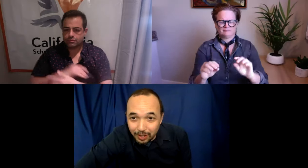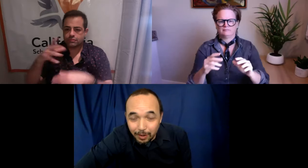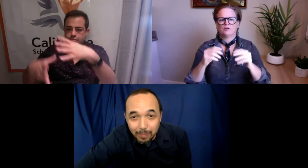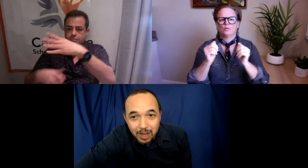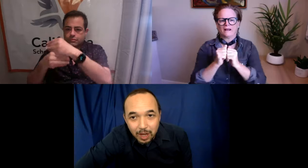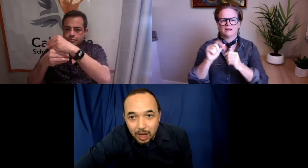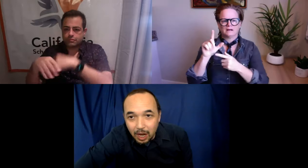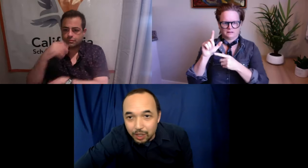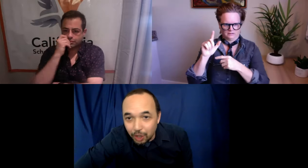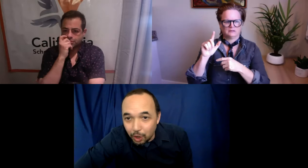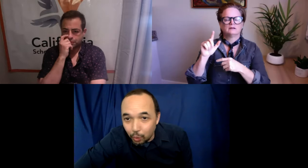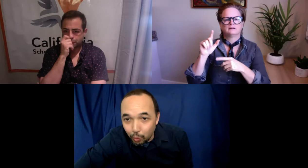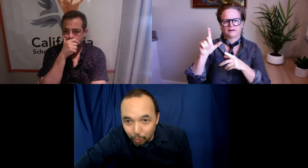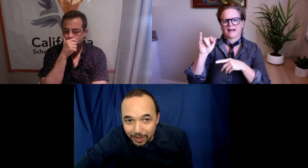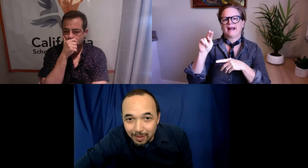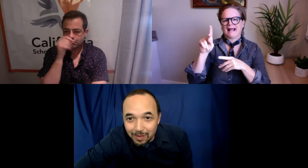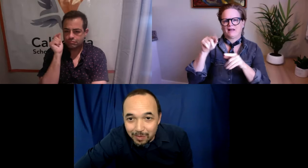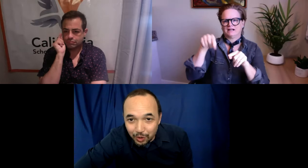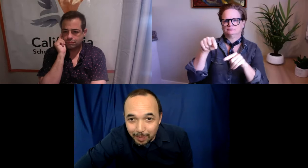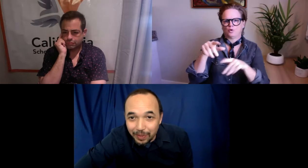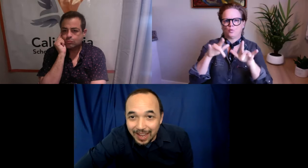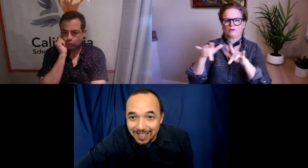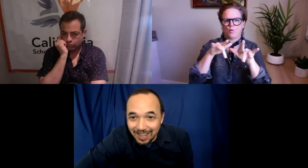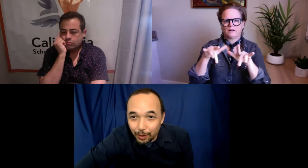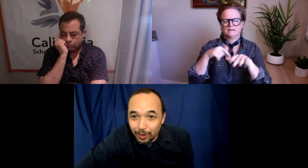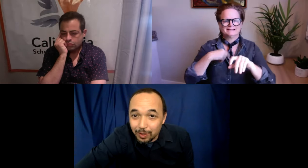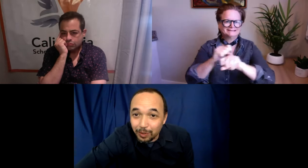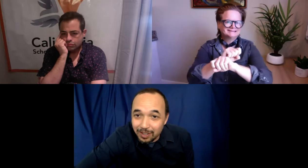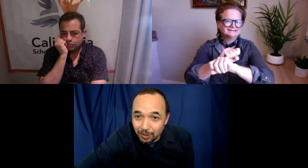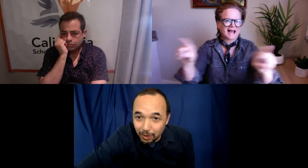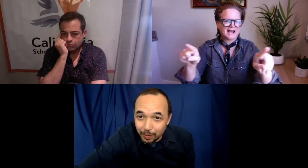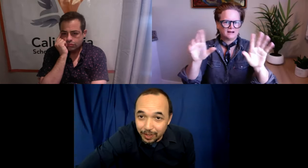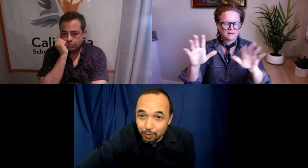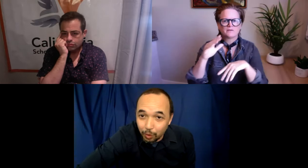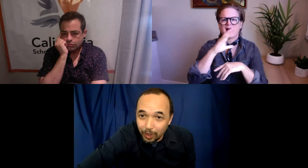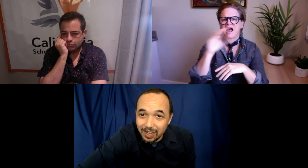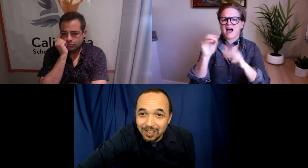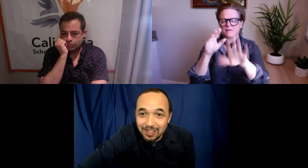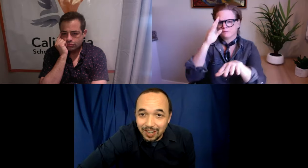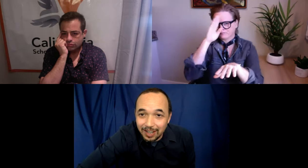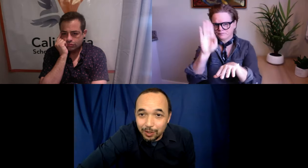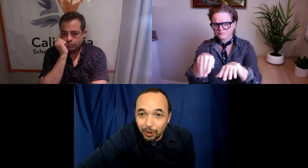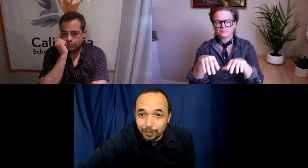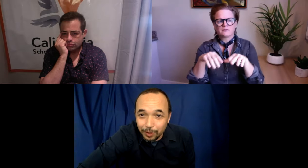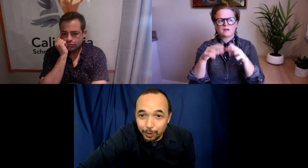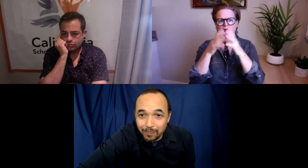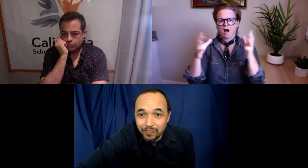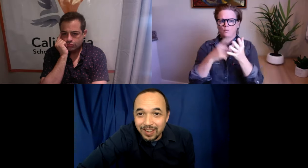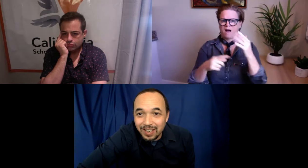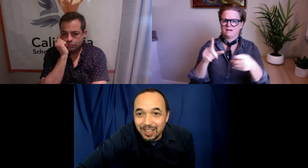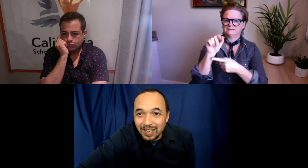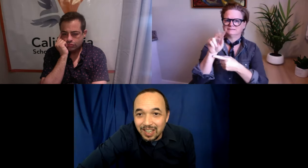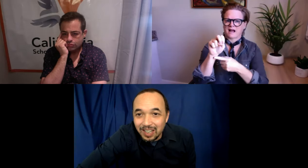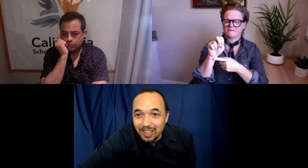showed here. So, we can try to put that together and some links along with this recording to send out to all of you.